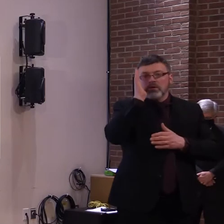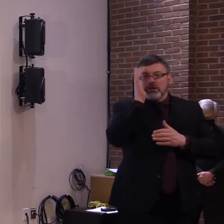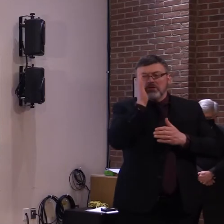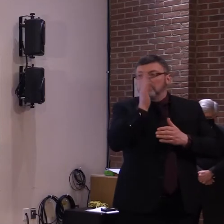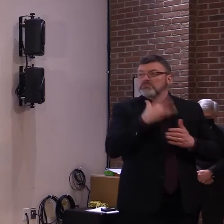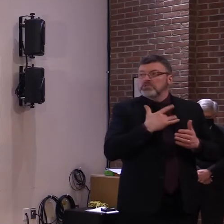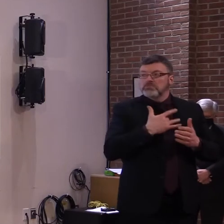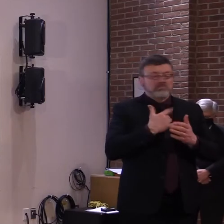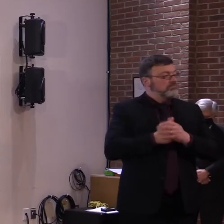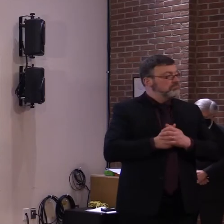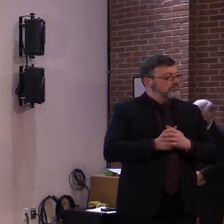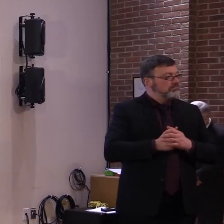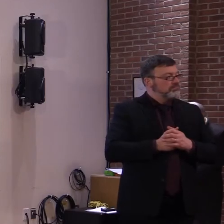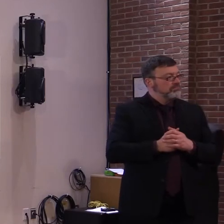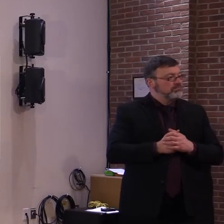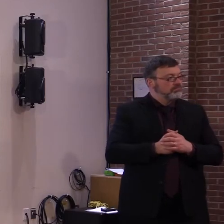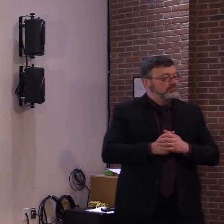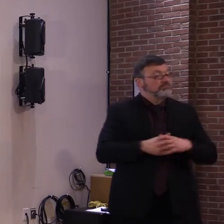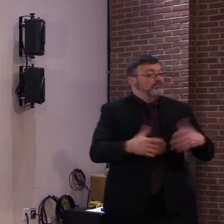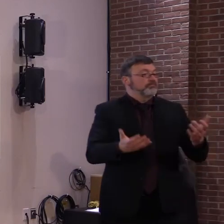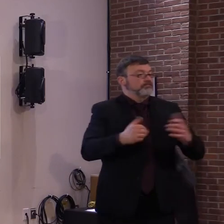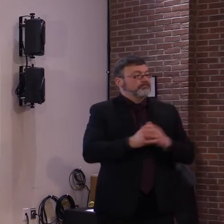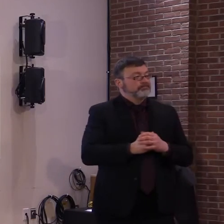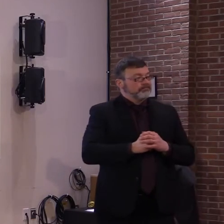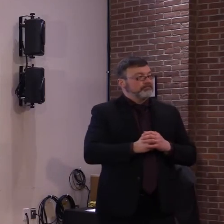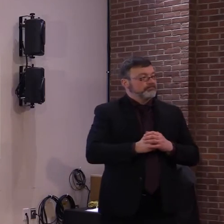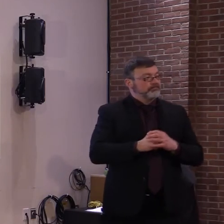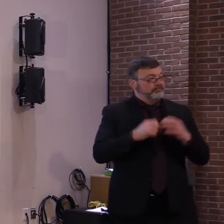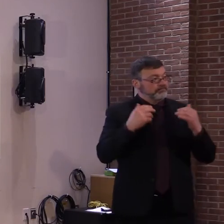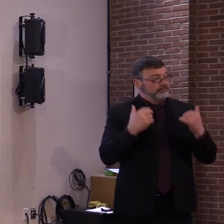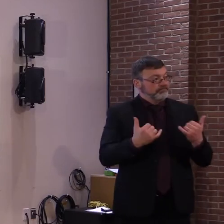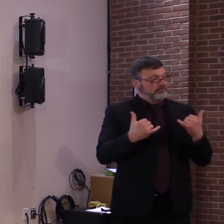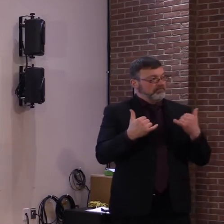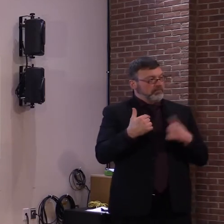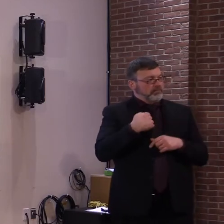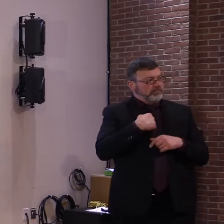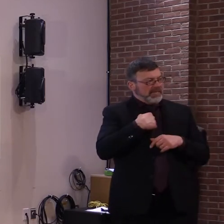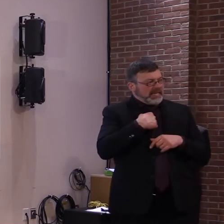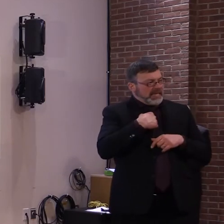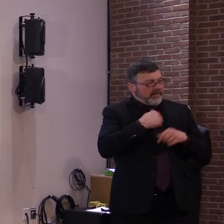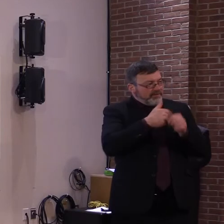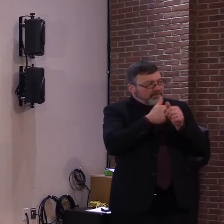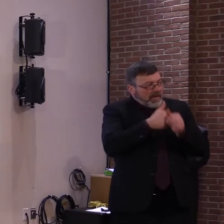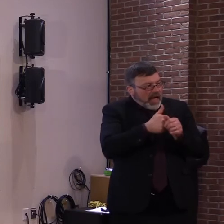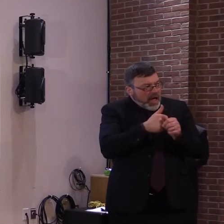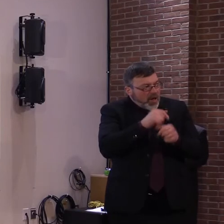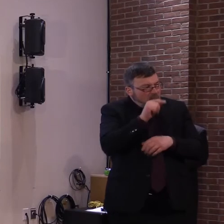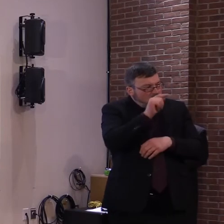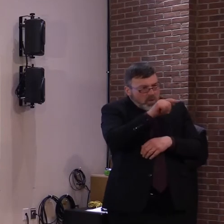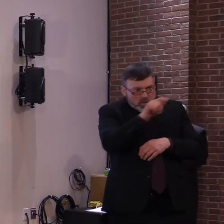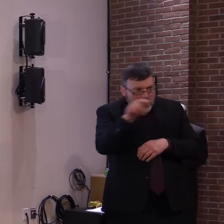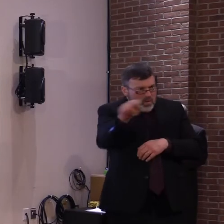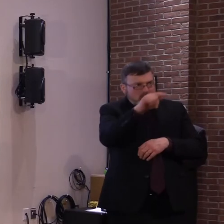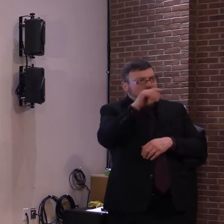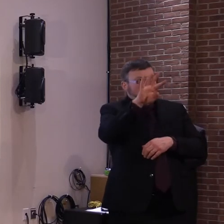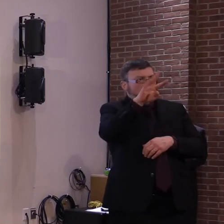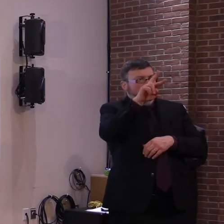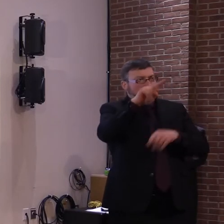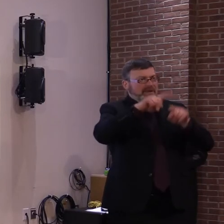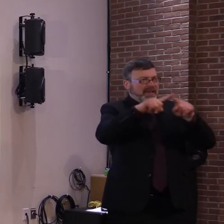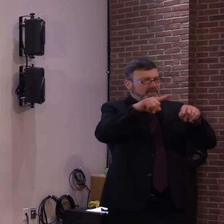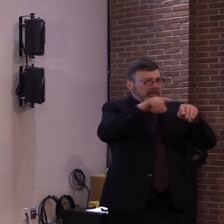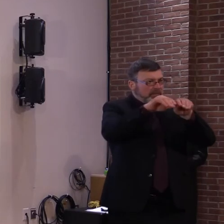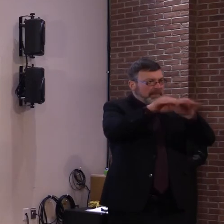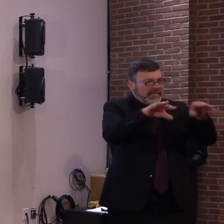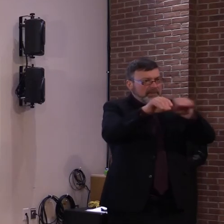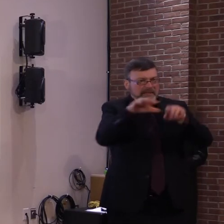Now we're following 42 outbreaks and 396 situations. Let's